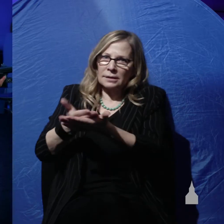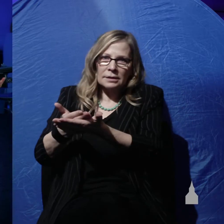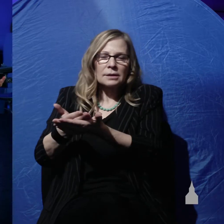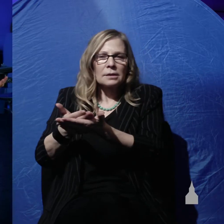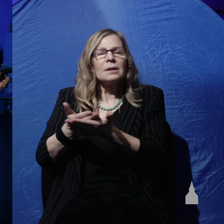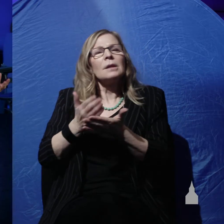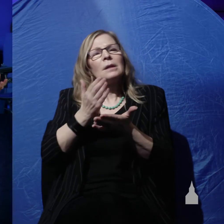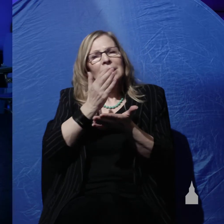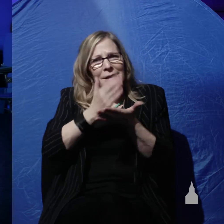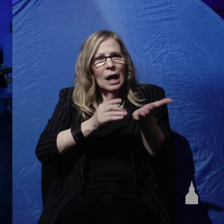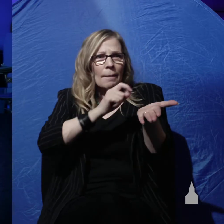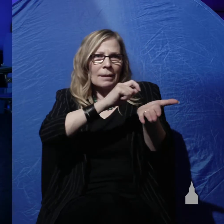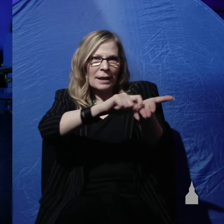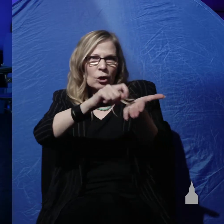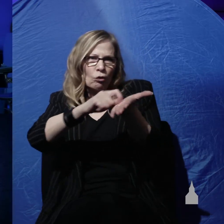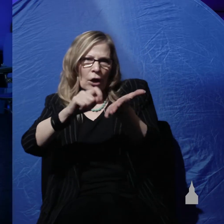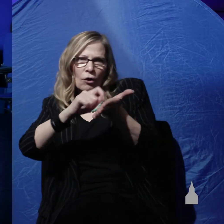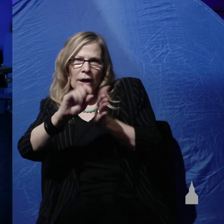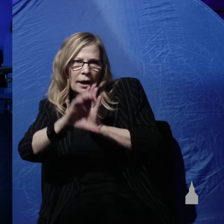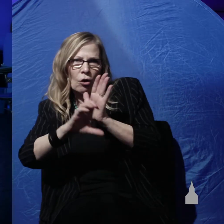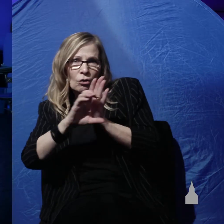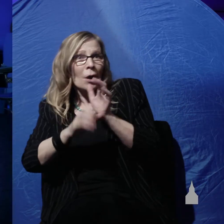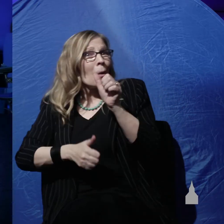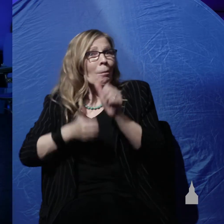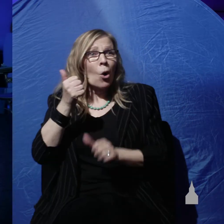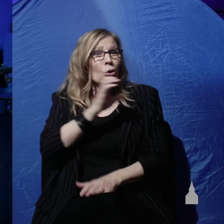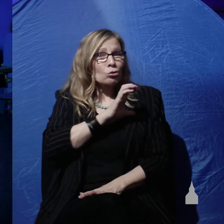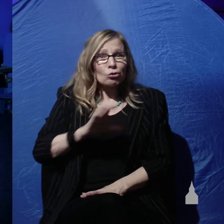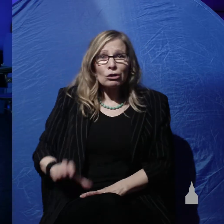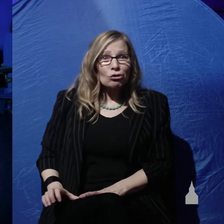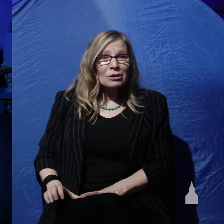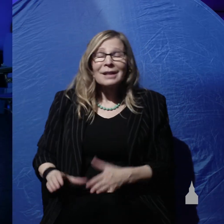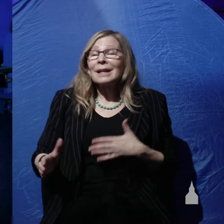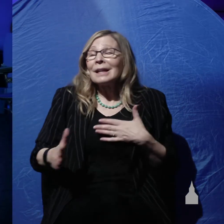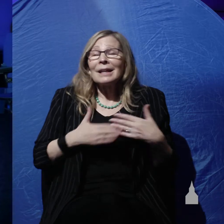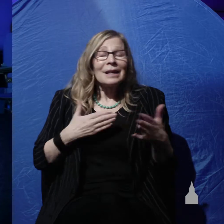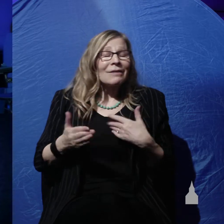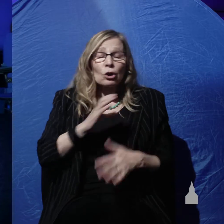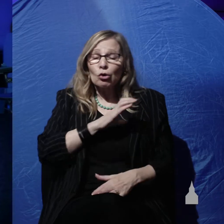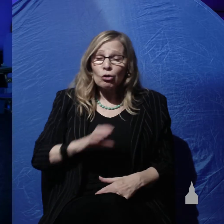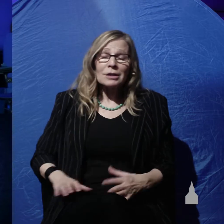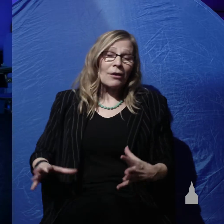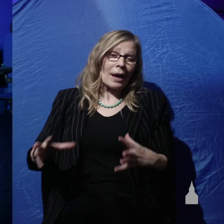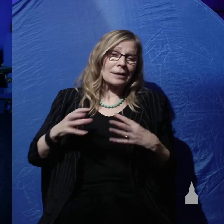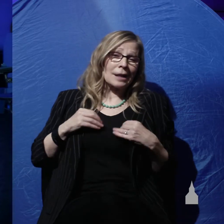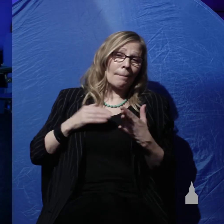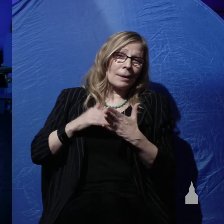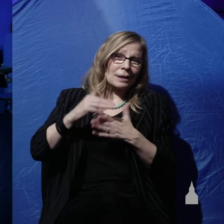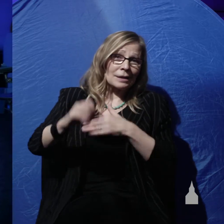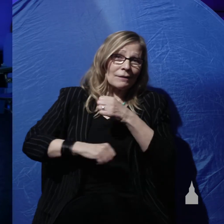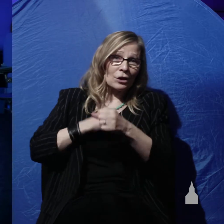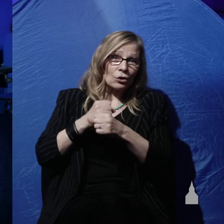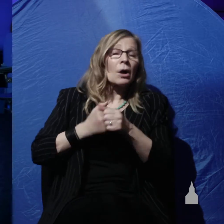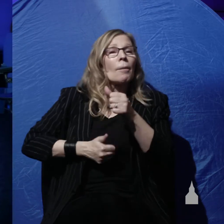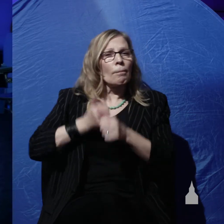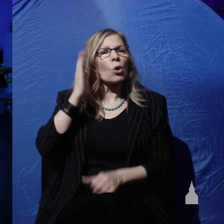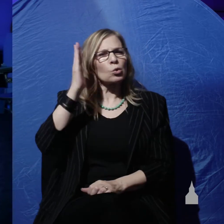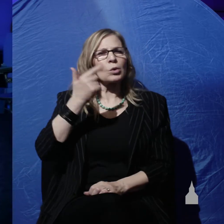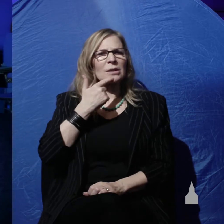characteristics. And most Christians, even those who accept millions of years, most of them will say Genesis is history. But